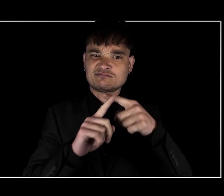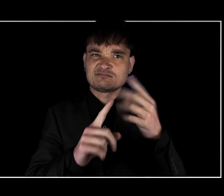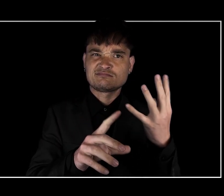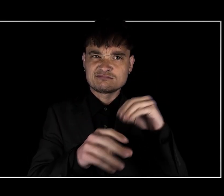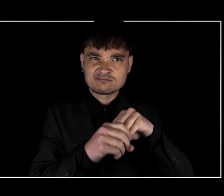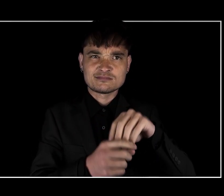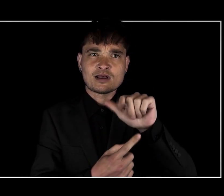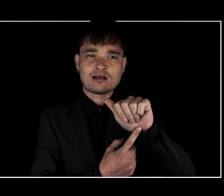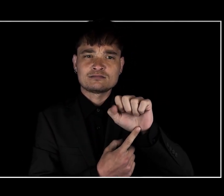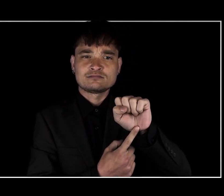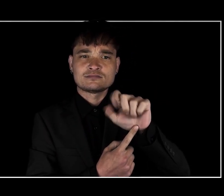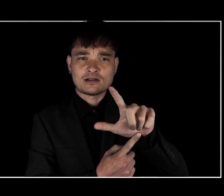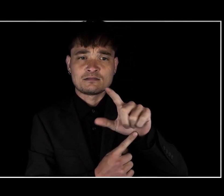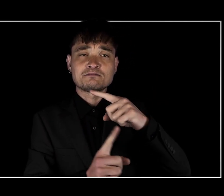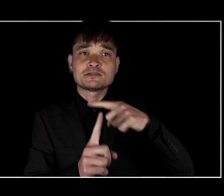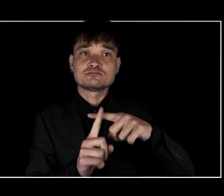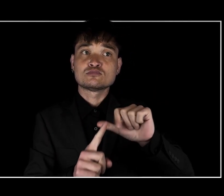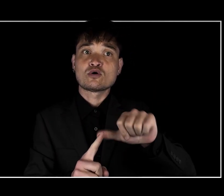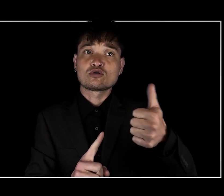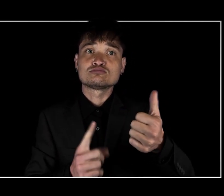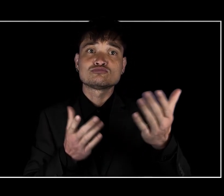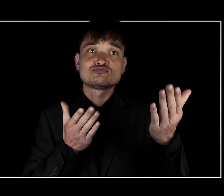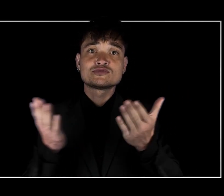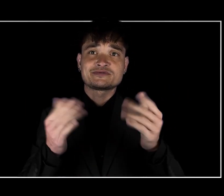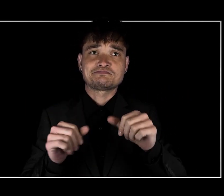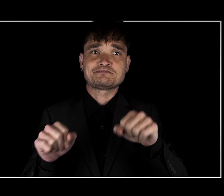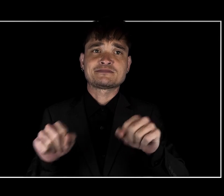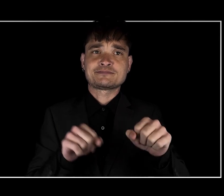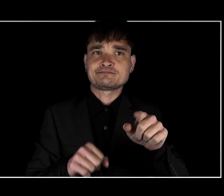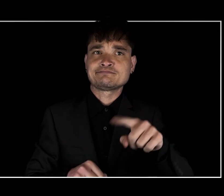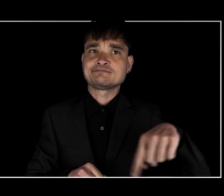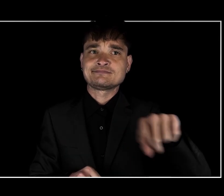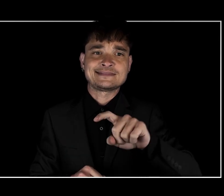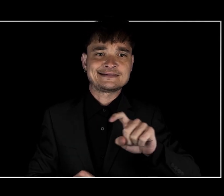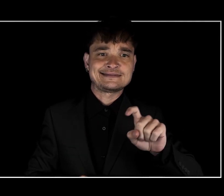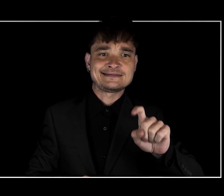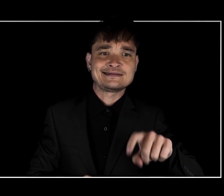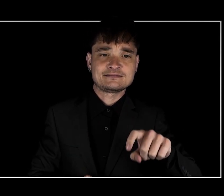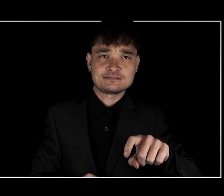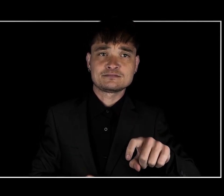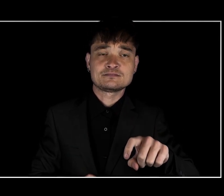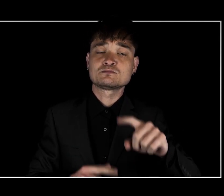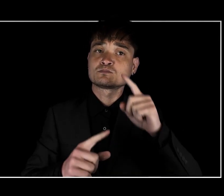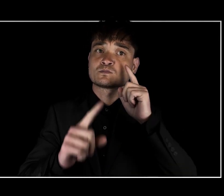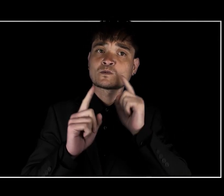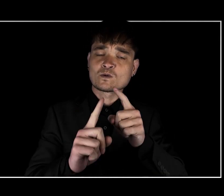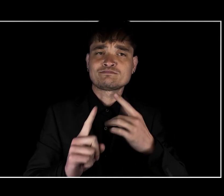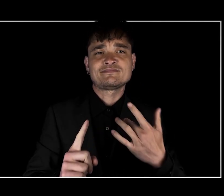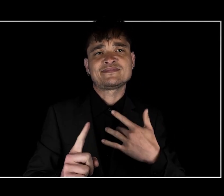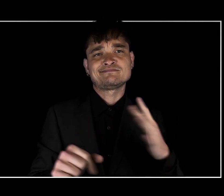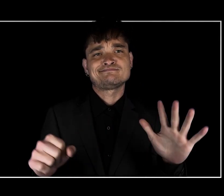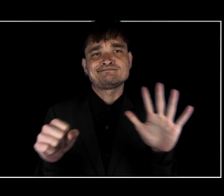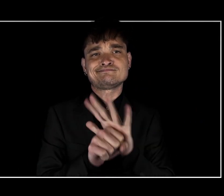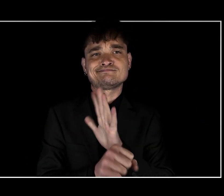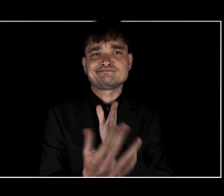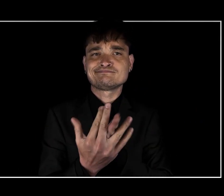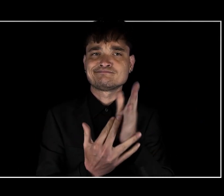ASL and any other services they need so they feel well supported by our centers.